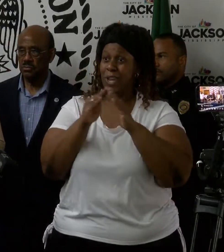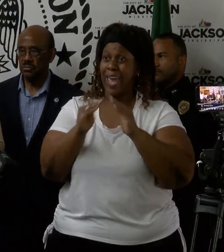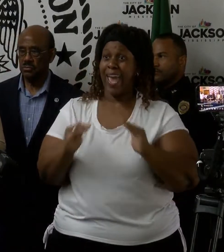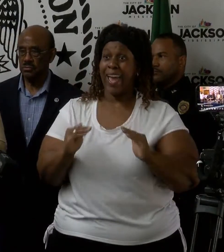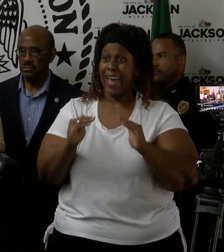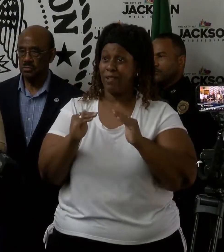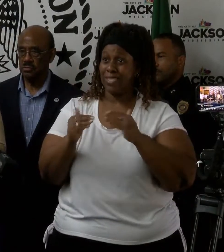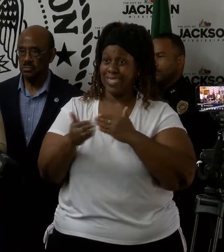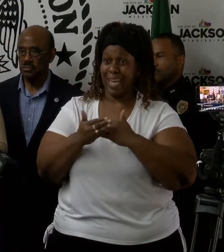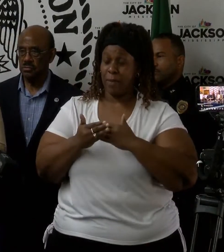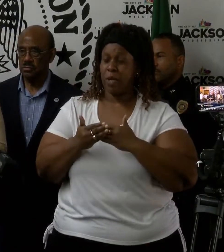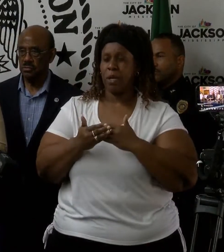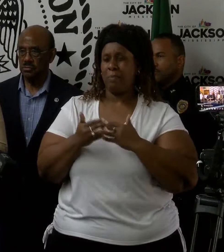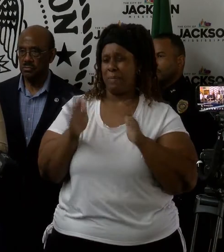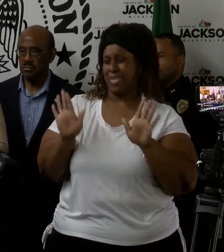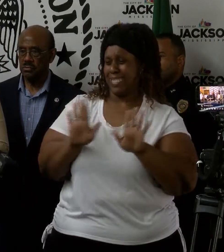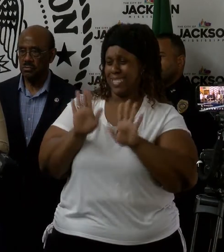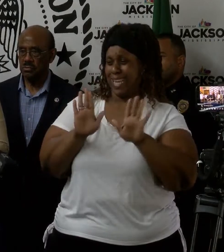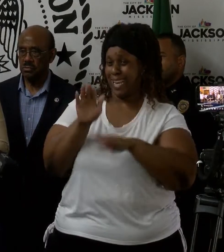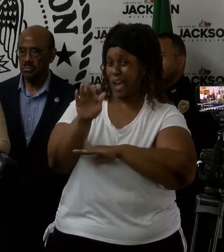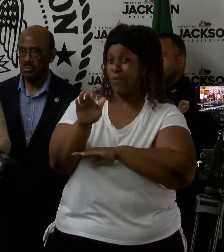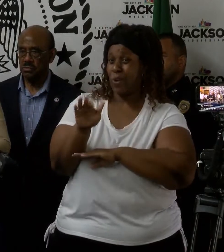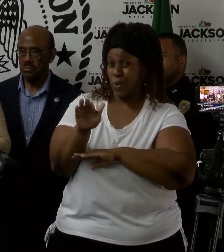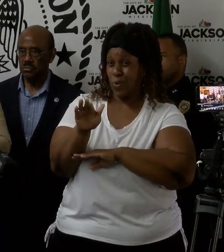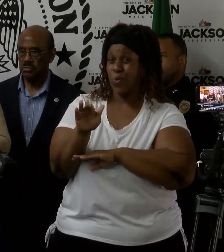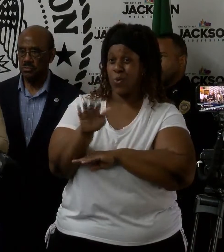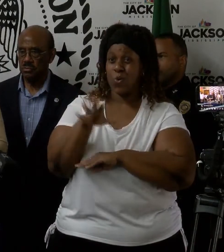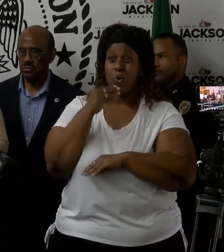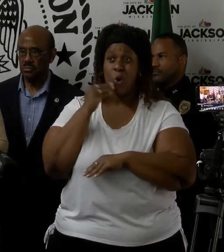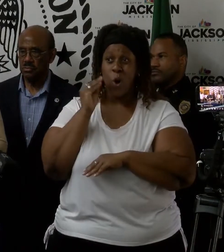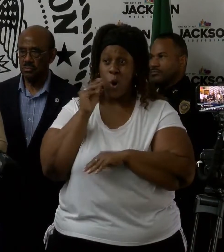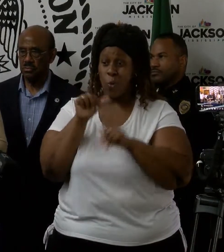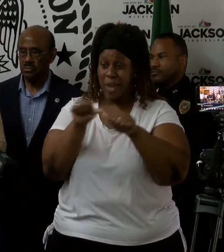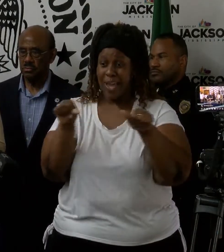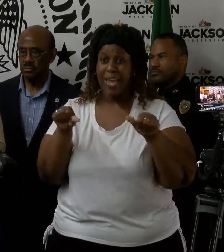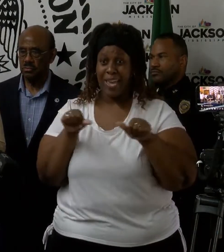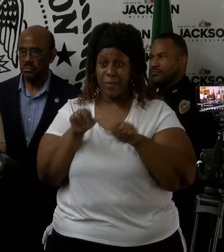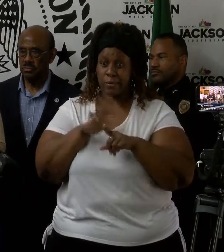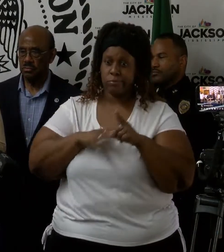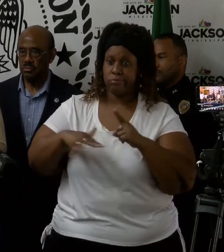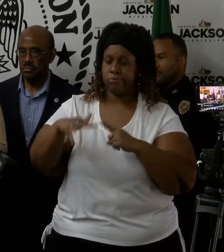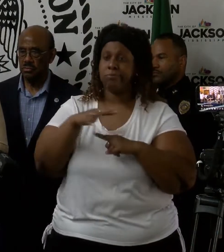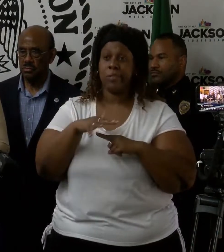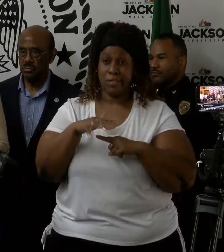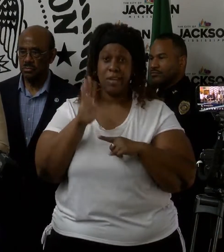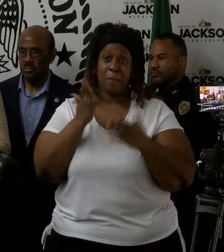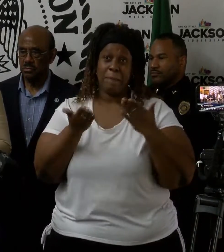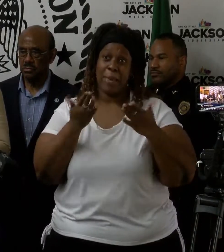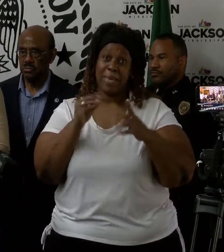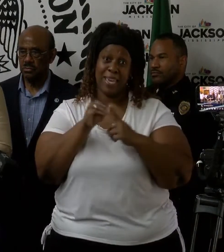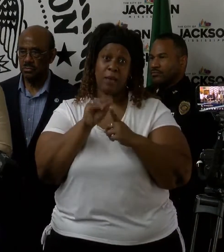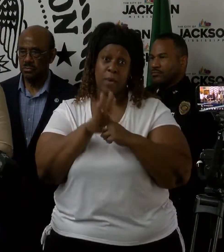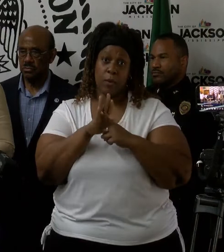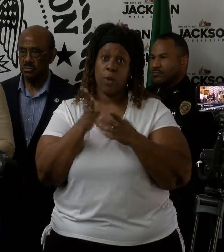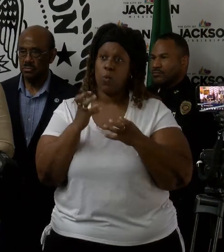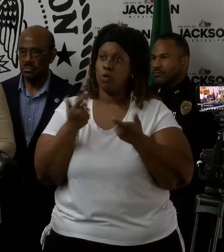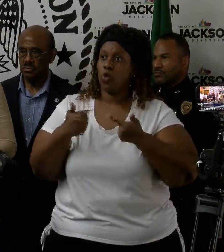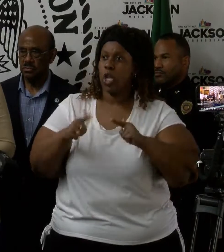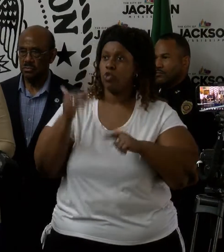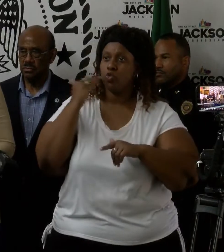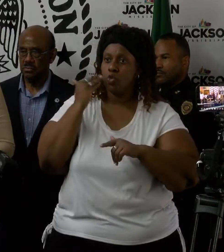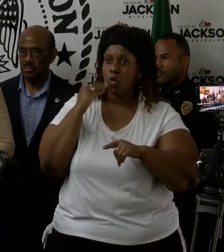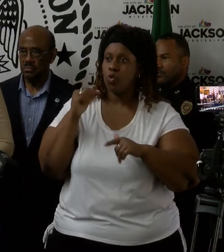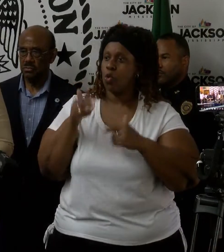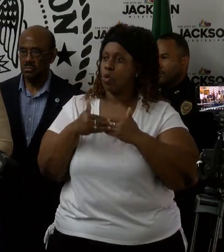as Sunday evening. And so we're trying to give you this timeline so that you can prepare as